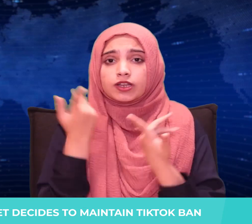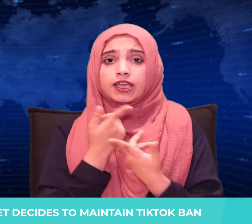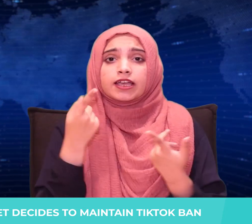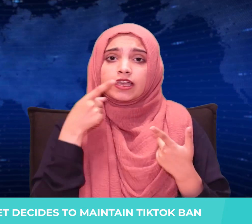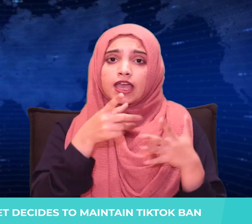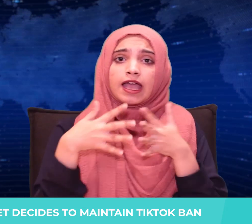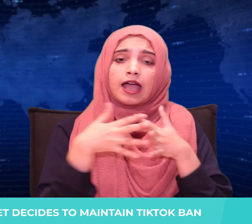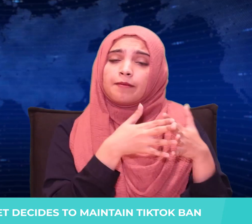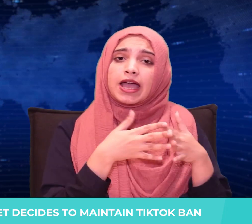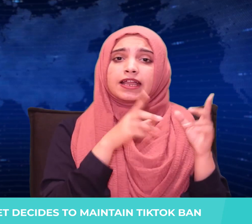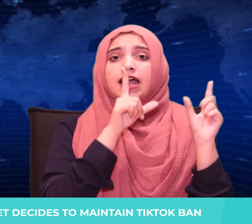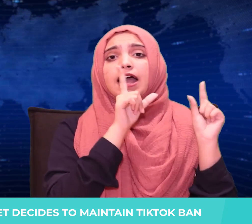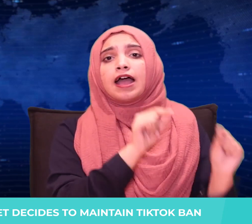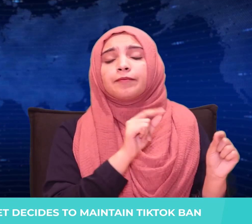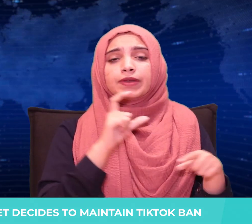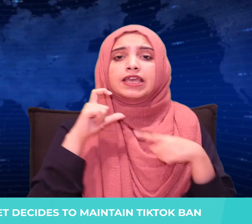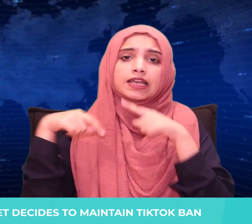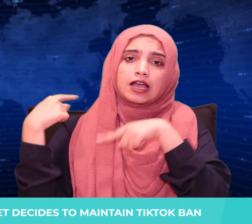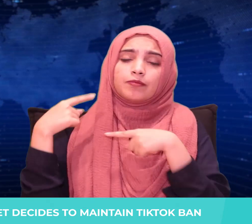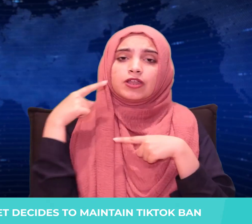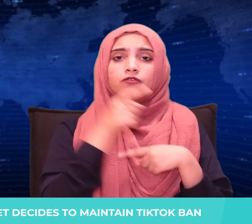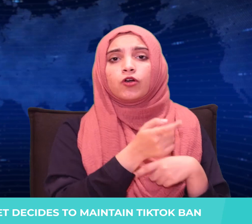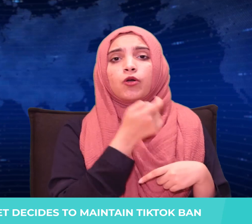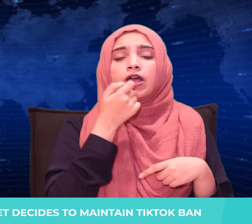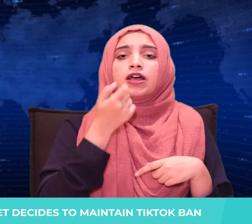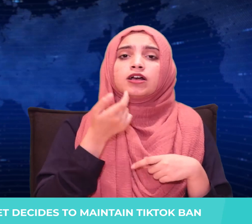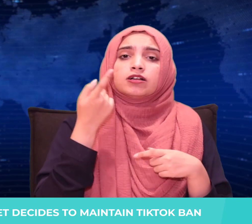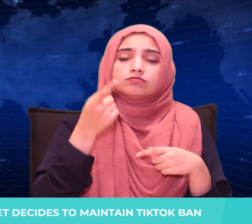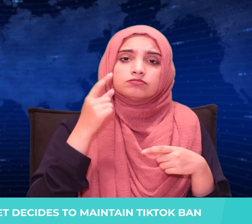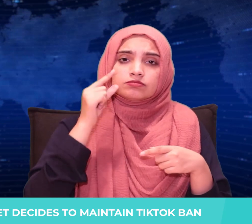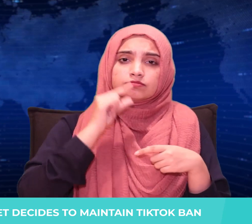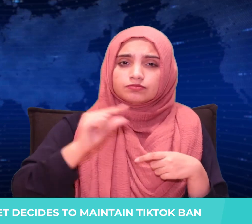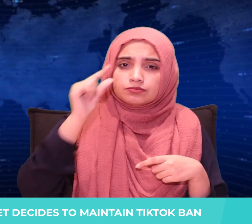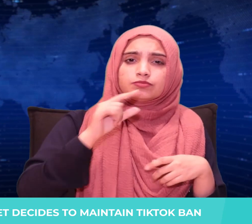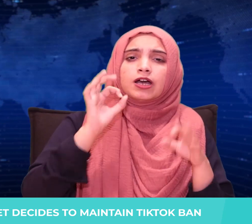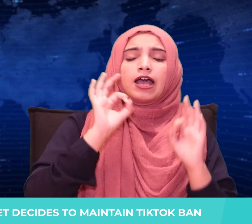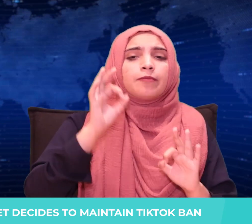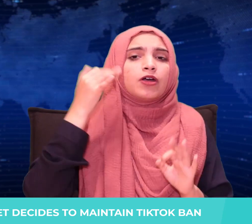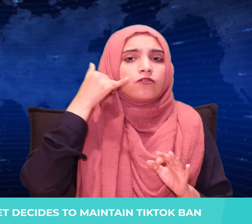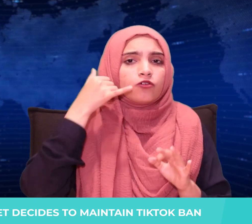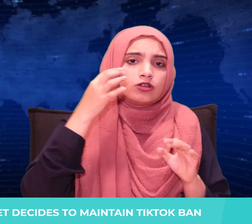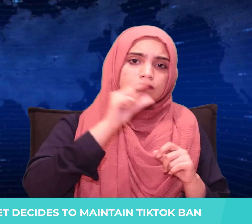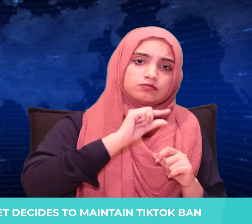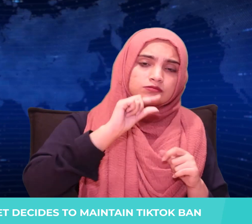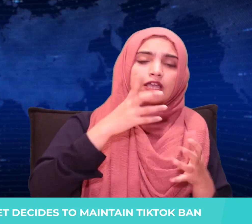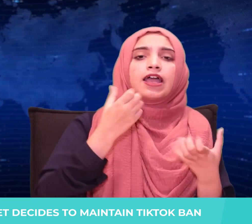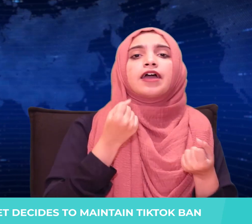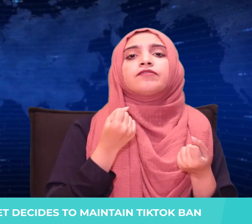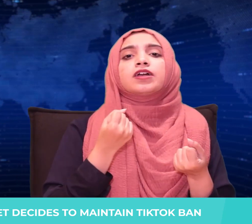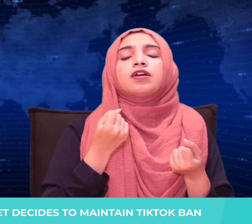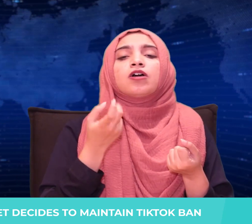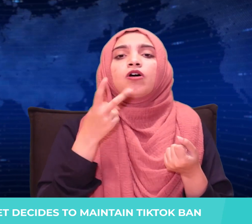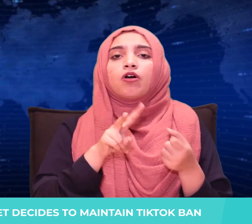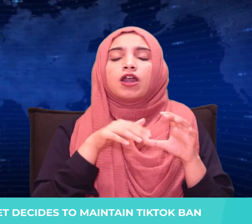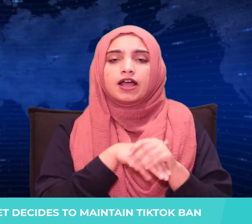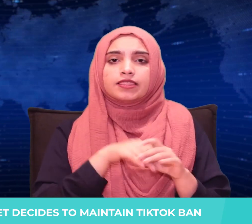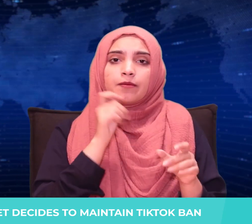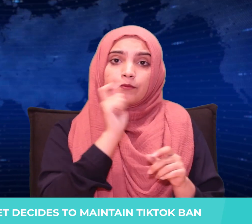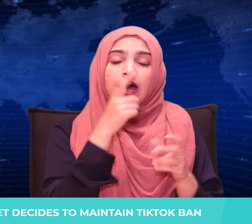phones at subsidized rates and easy installment plans if the customers agree to buy their cellular services as well.